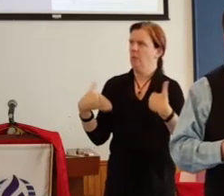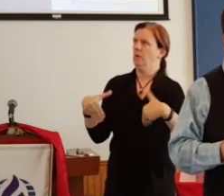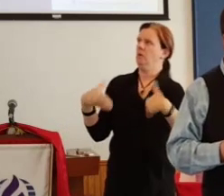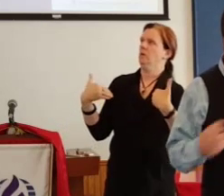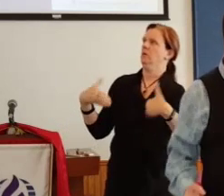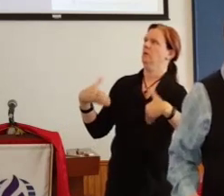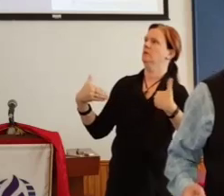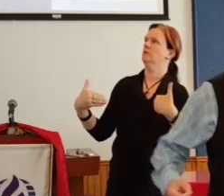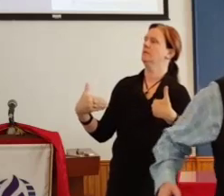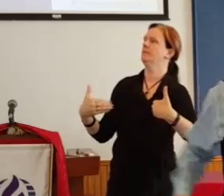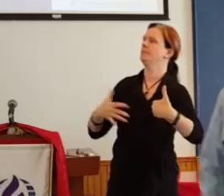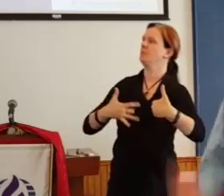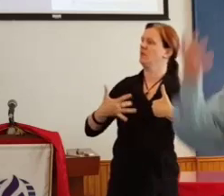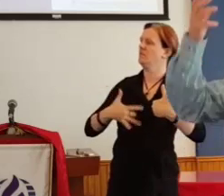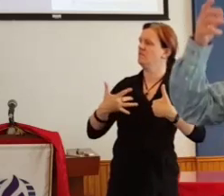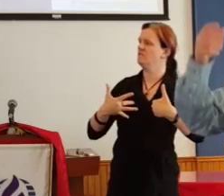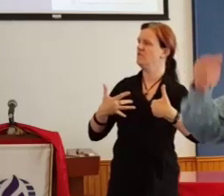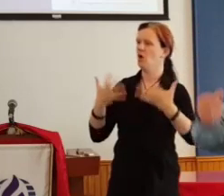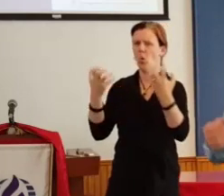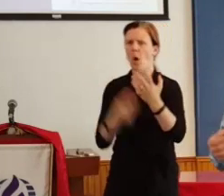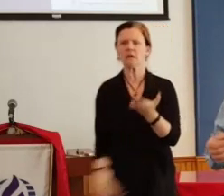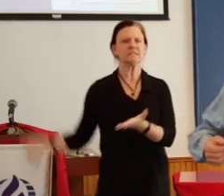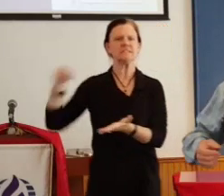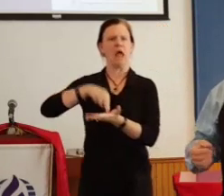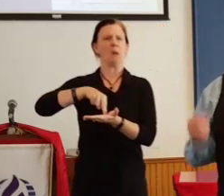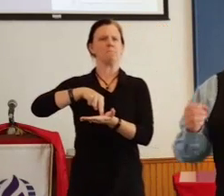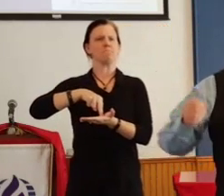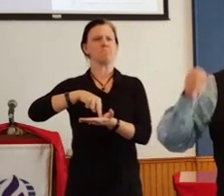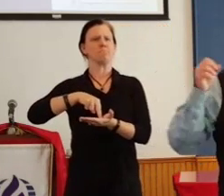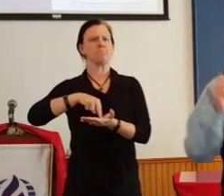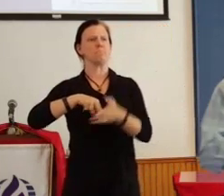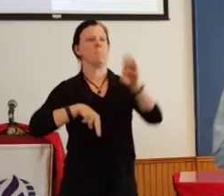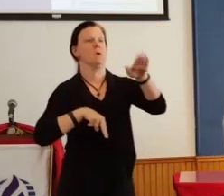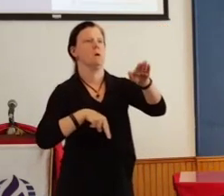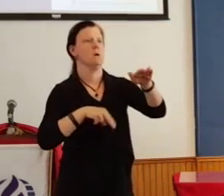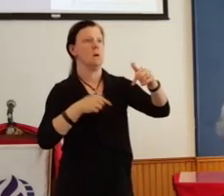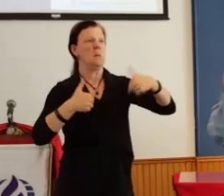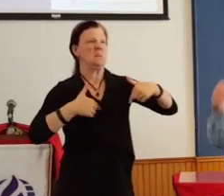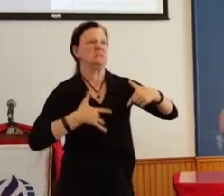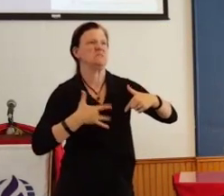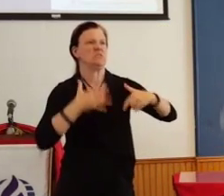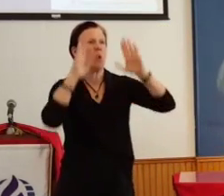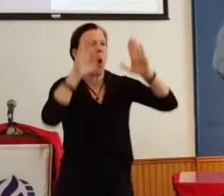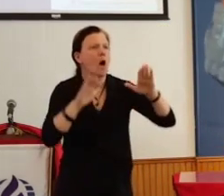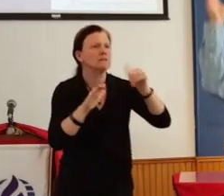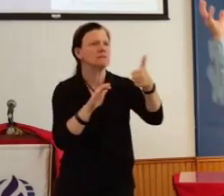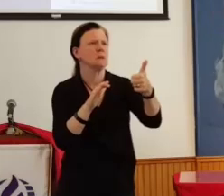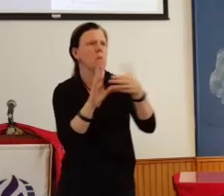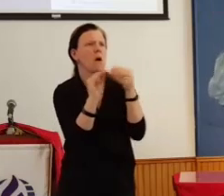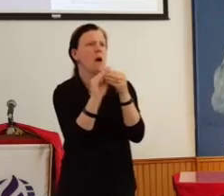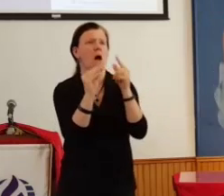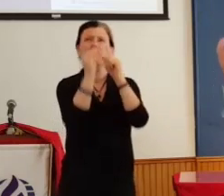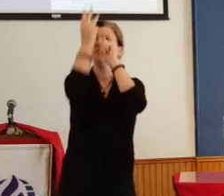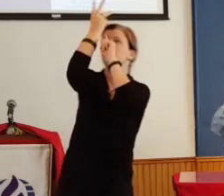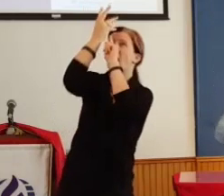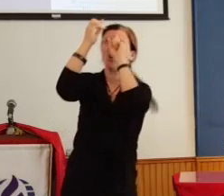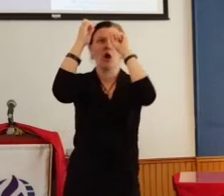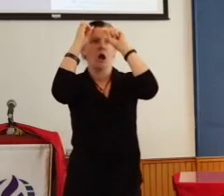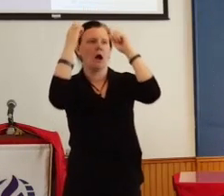We feel compelled to stand up and tell everybody how awesome this event is, these flames and this fire over our head and how